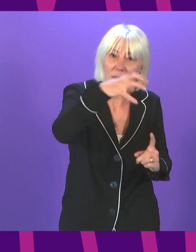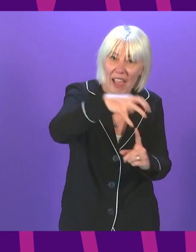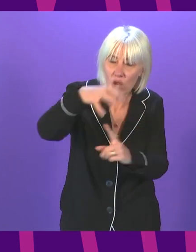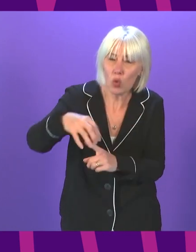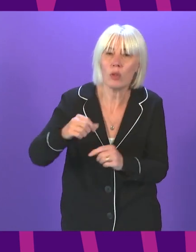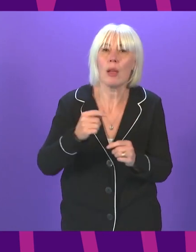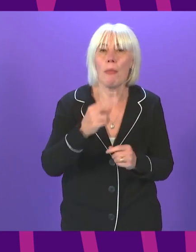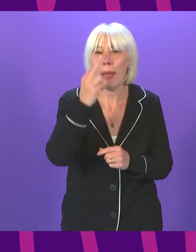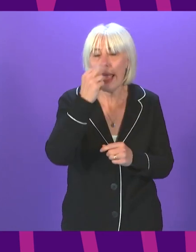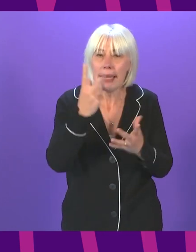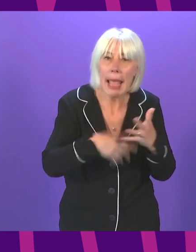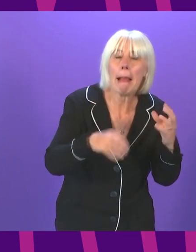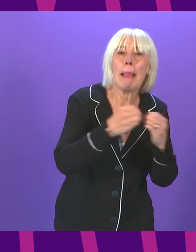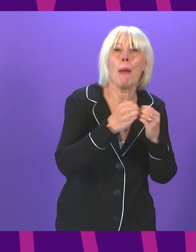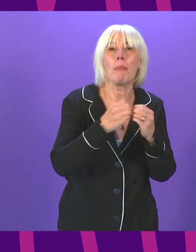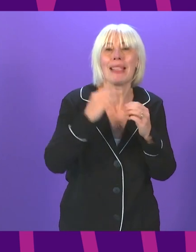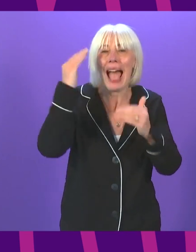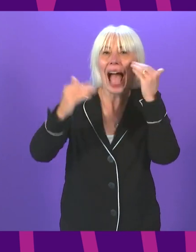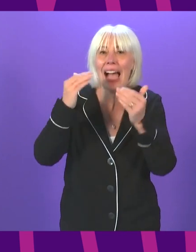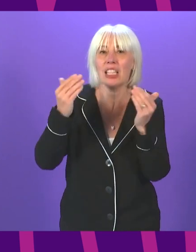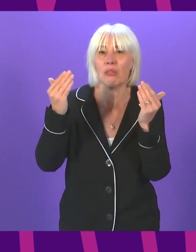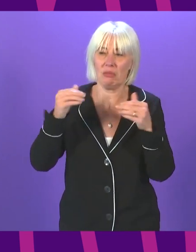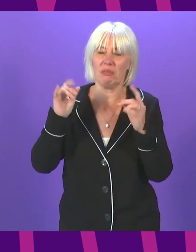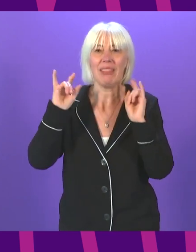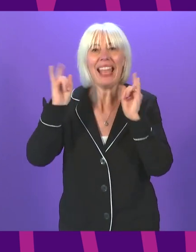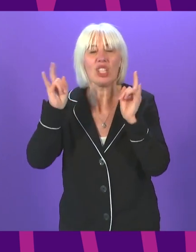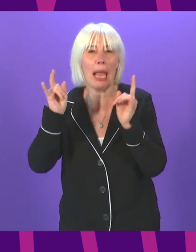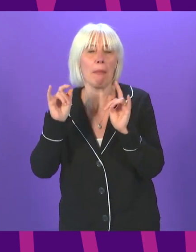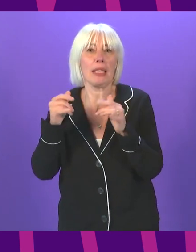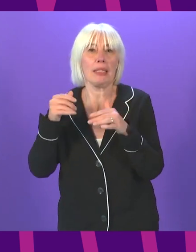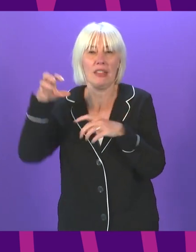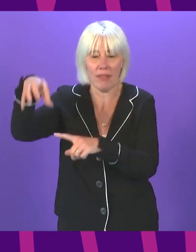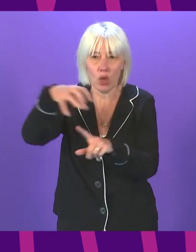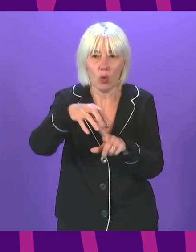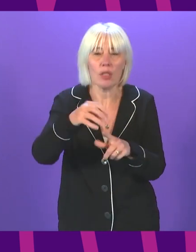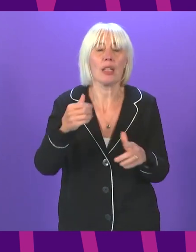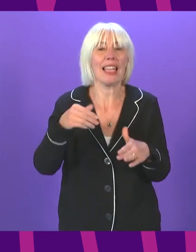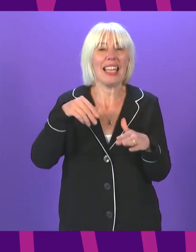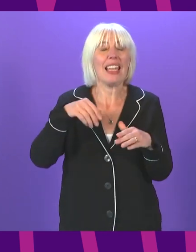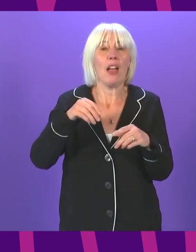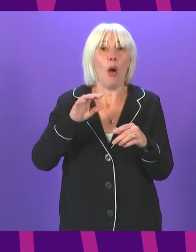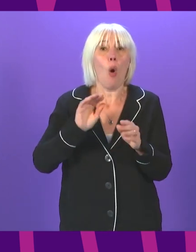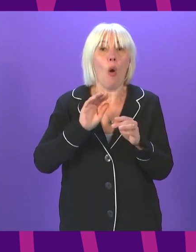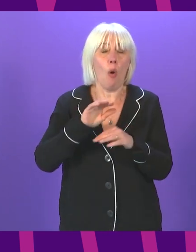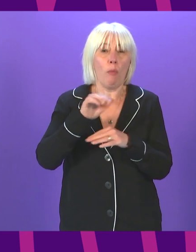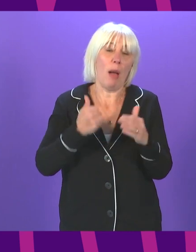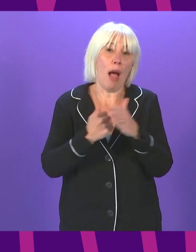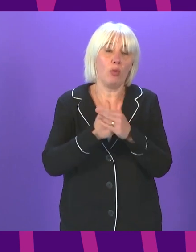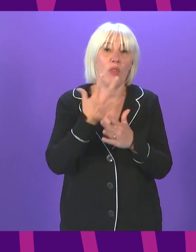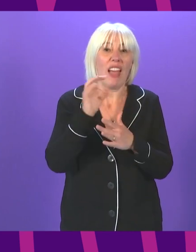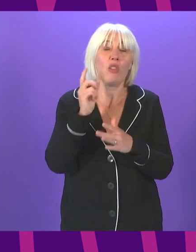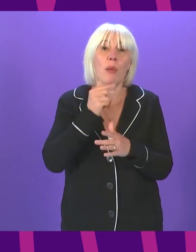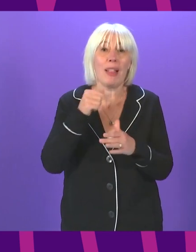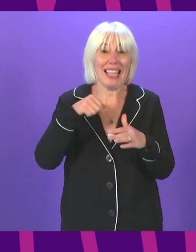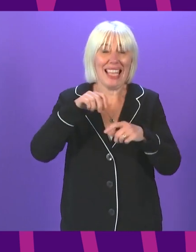nightclubs and adult entertainment venues. Second, unseated indoor live events with more than 500 people in the audience.